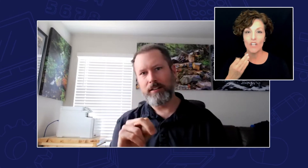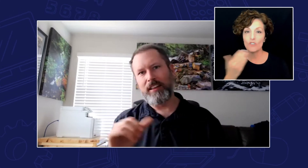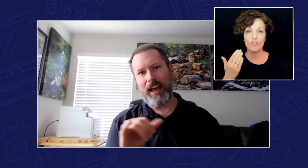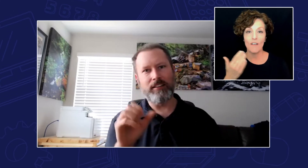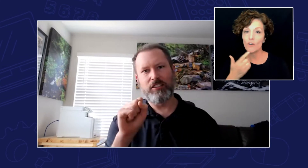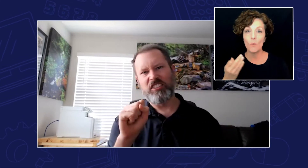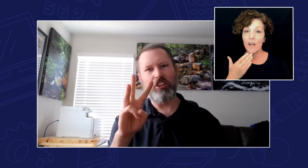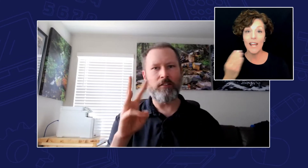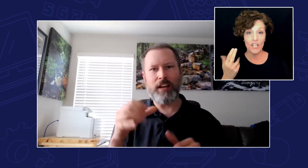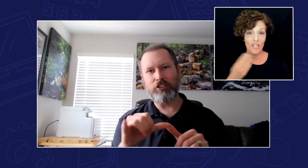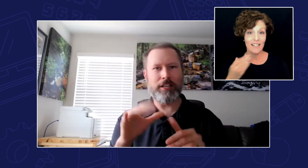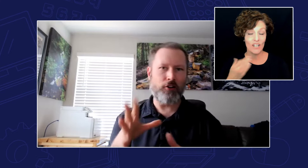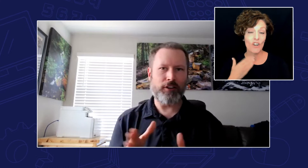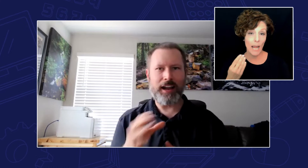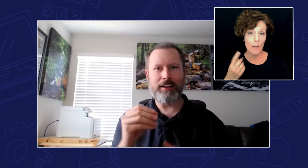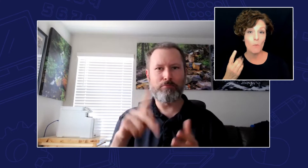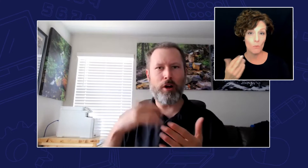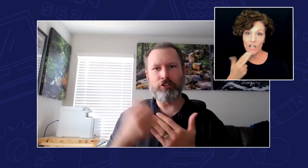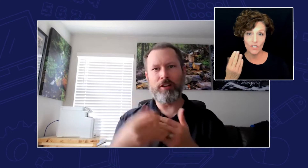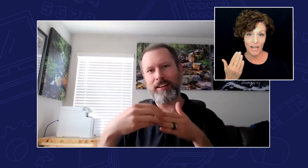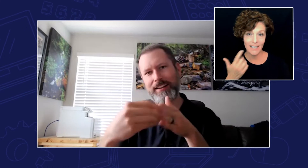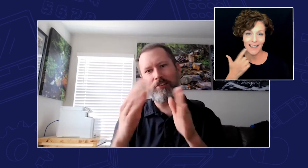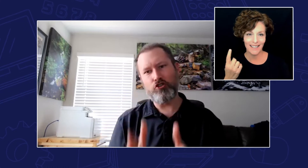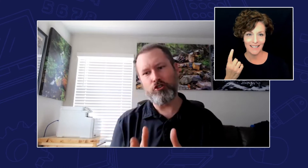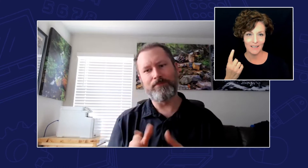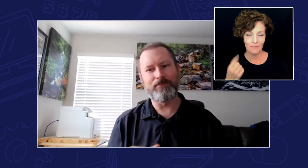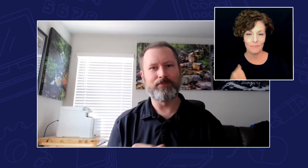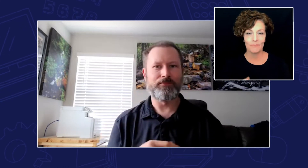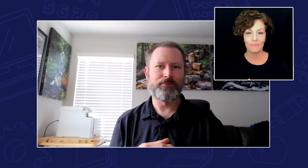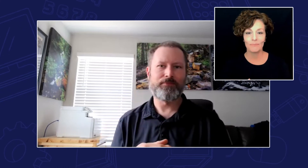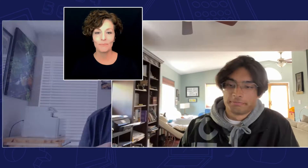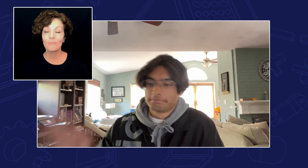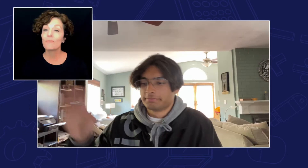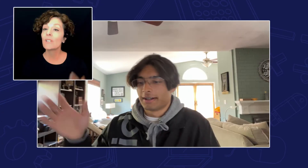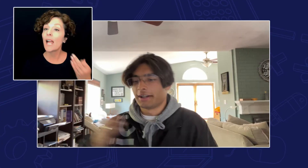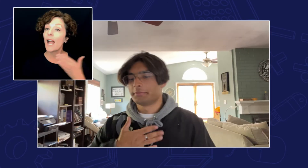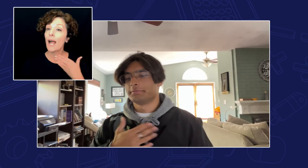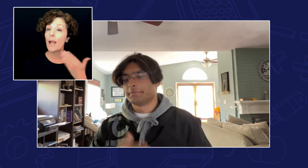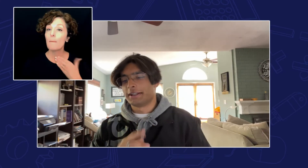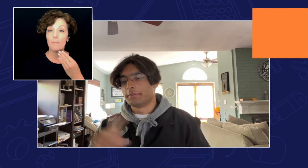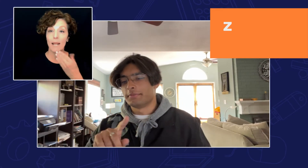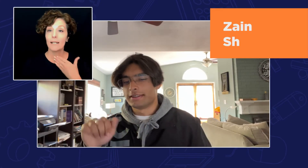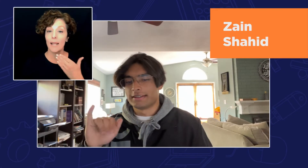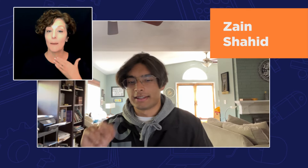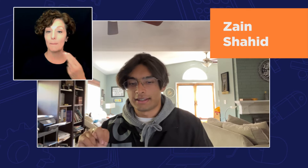a software engineer and project lead hi my name is Zane